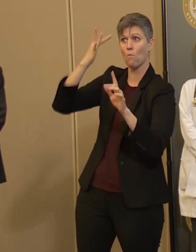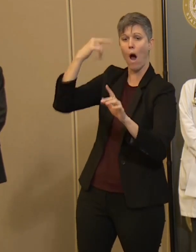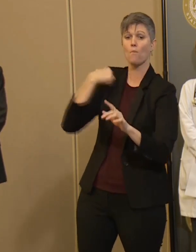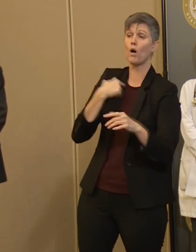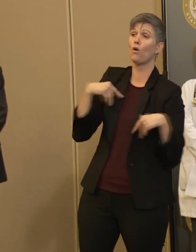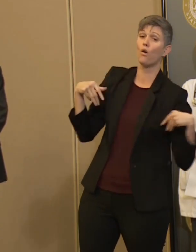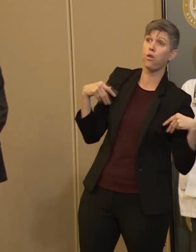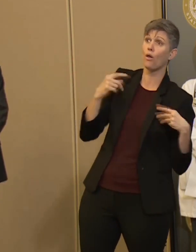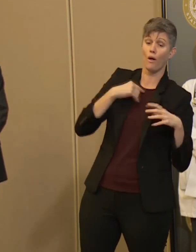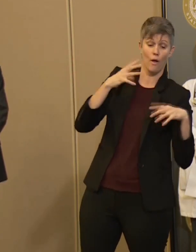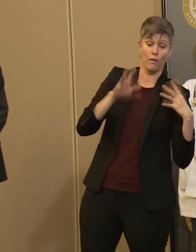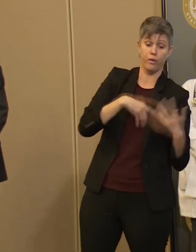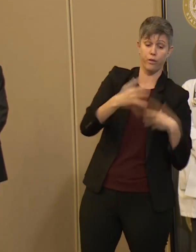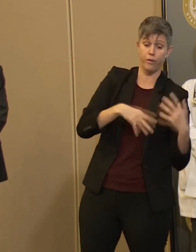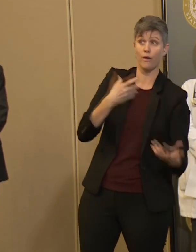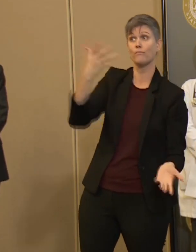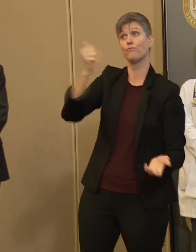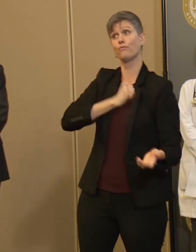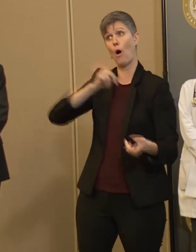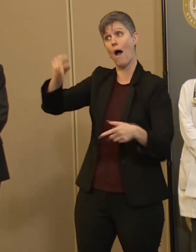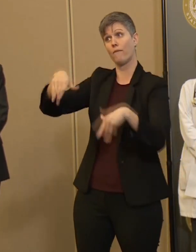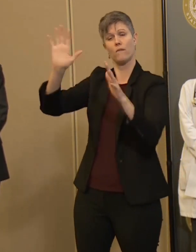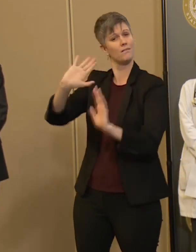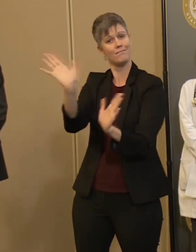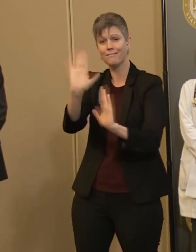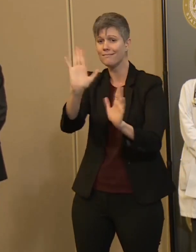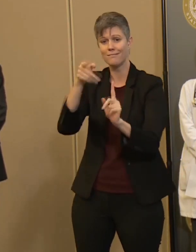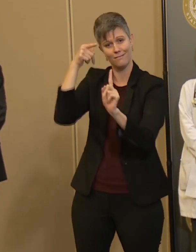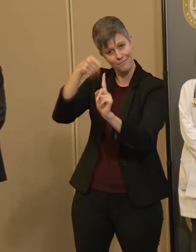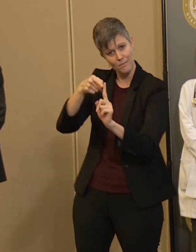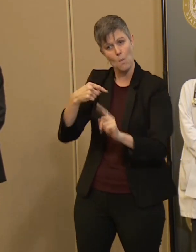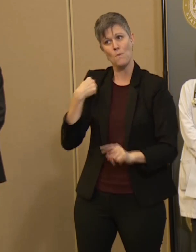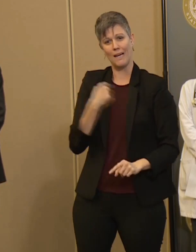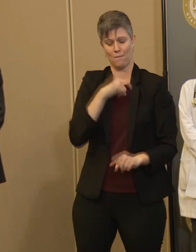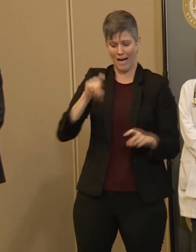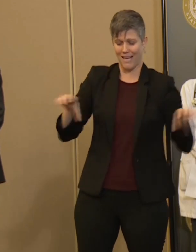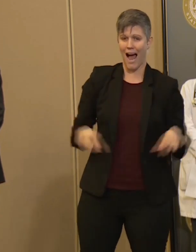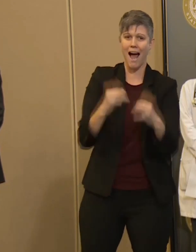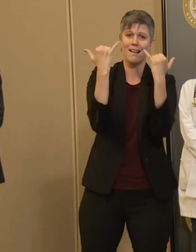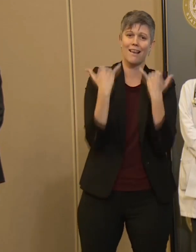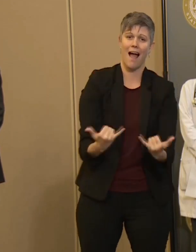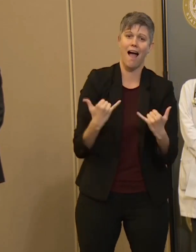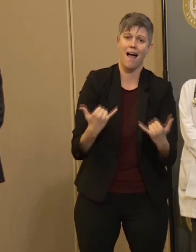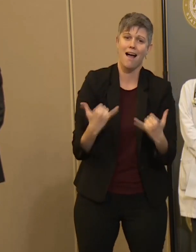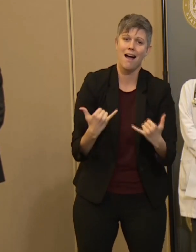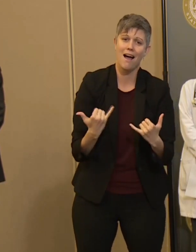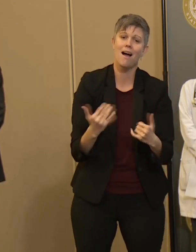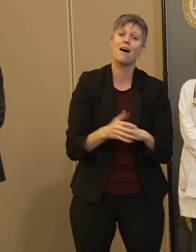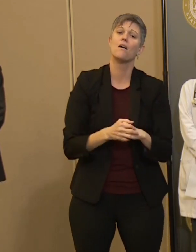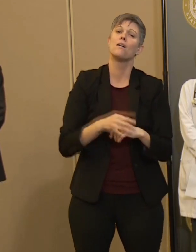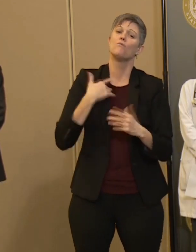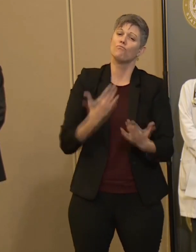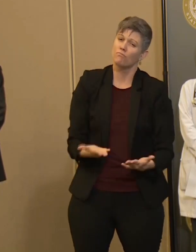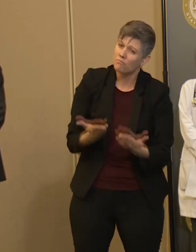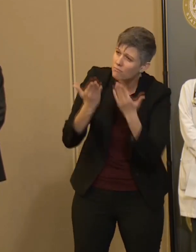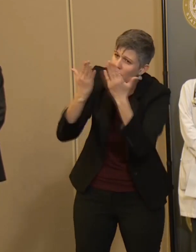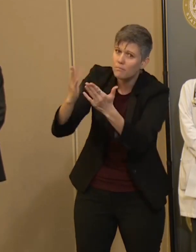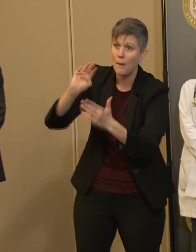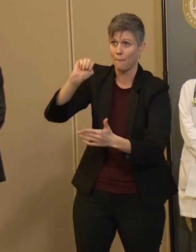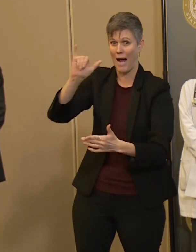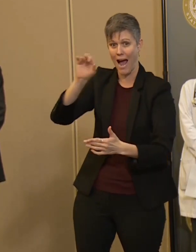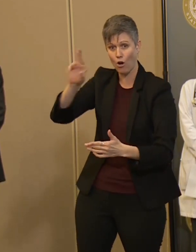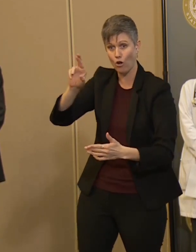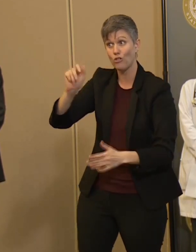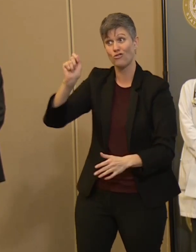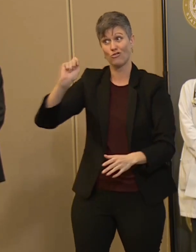We are acting today. And for these reasons, I recommended to the mayor and the judge that we transition to the stay